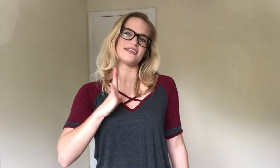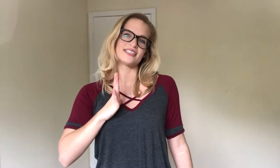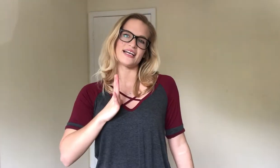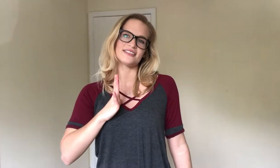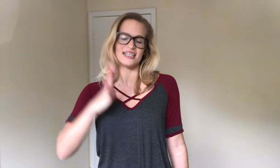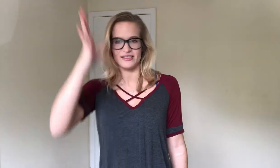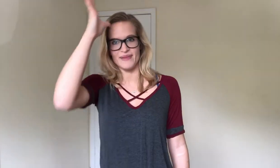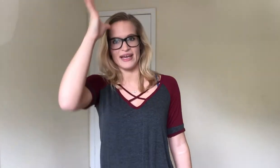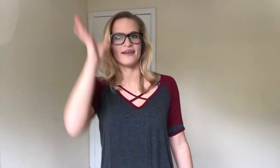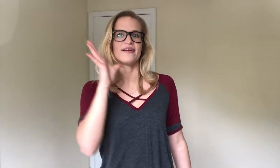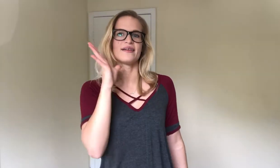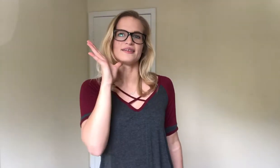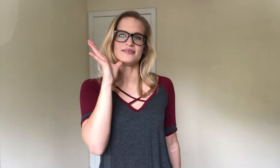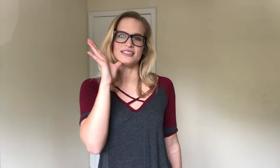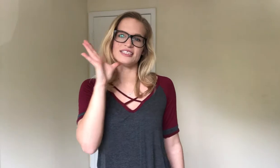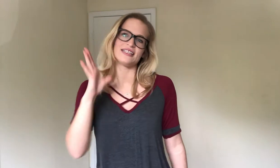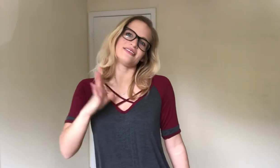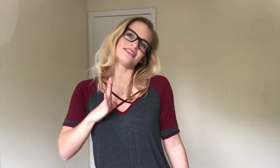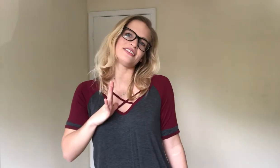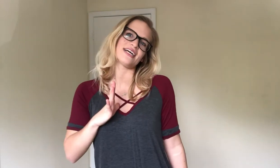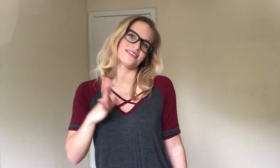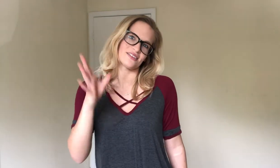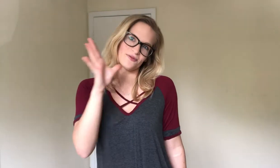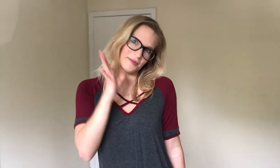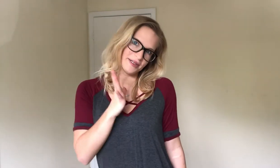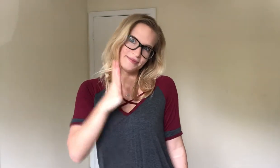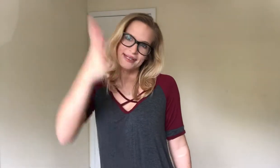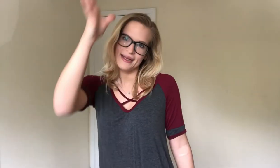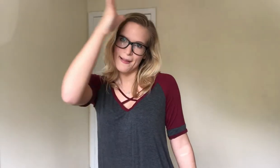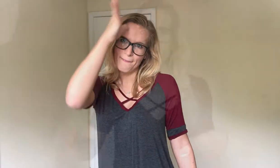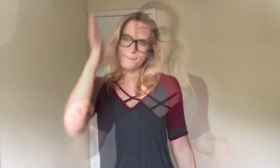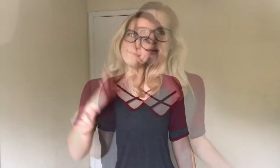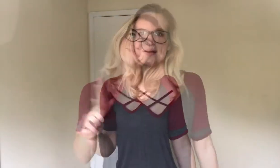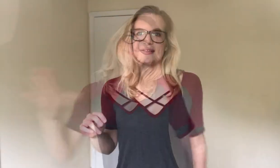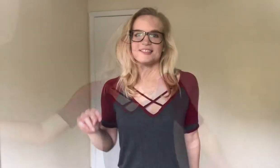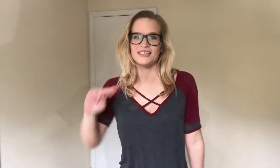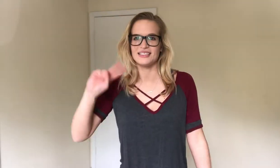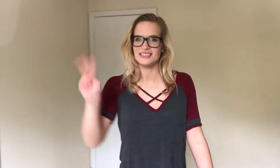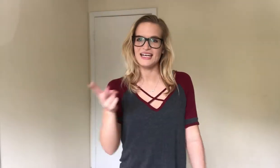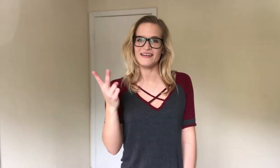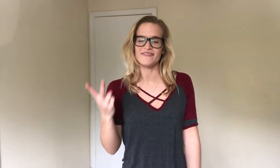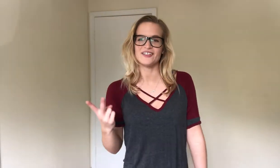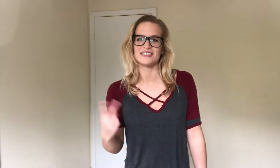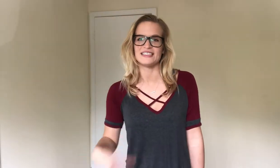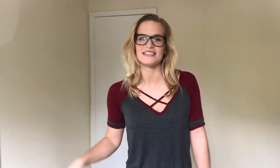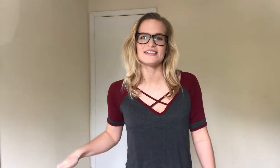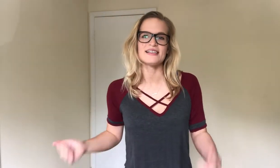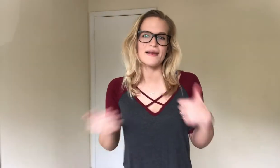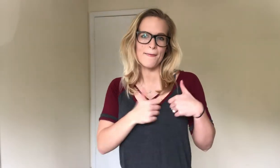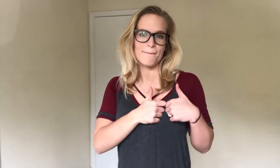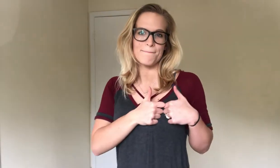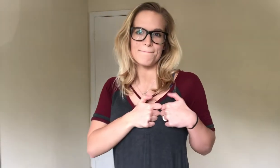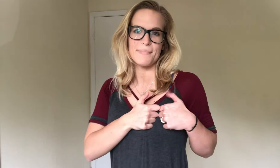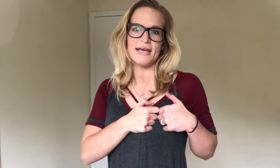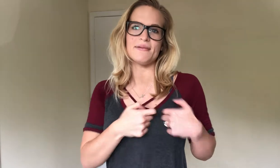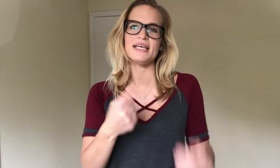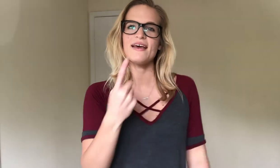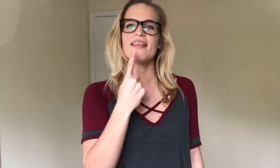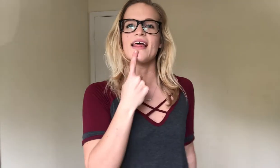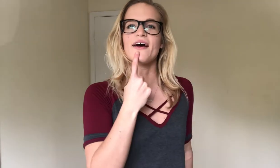the chest. That's man. The chin to the chest is woman. So in the second verse is. Baby. That